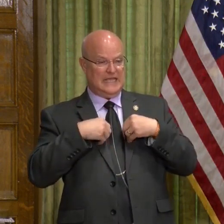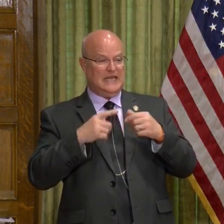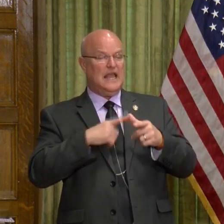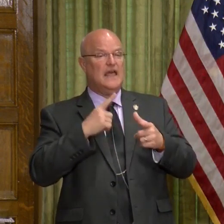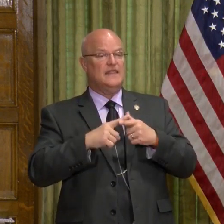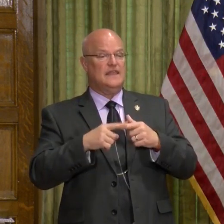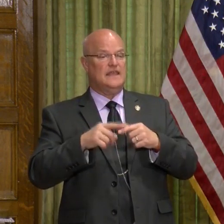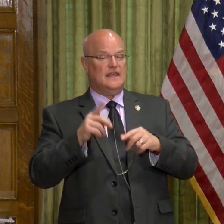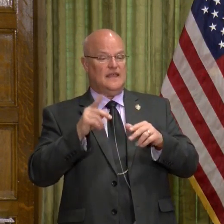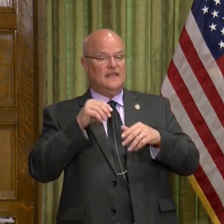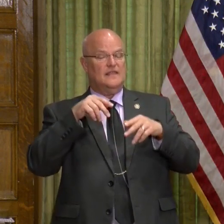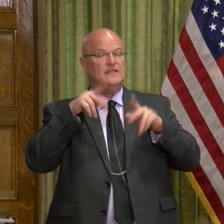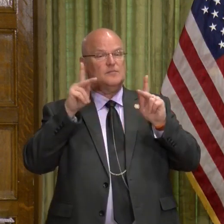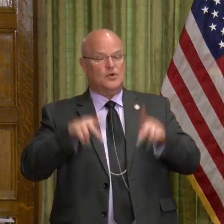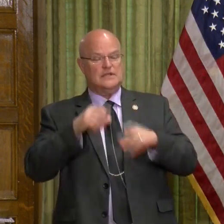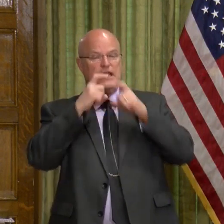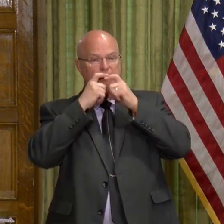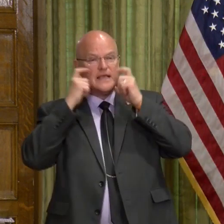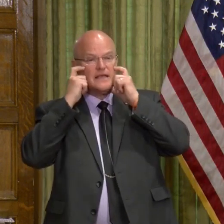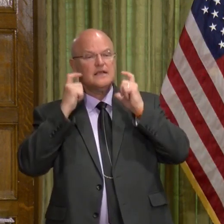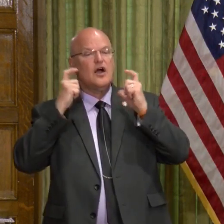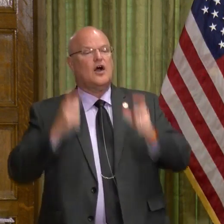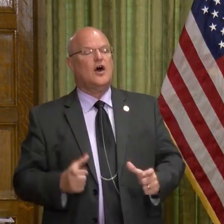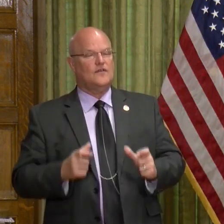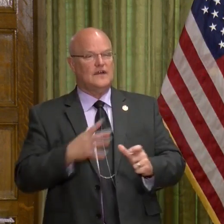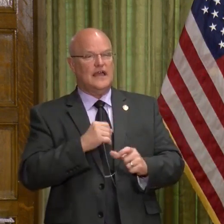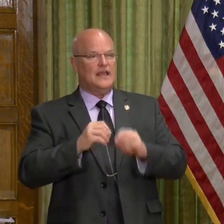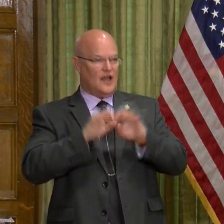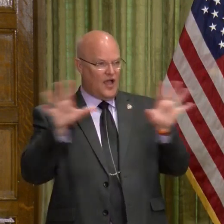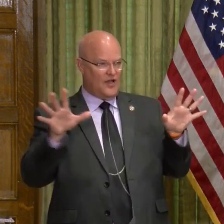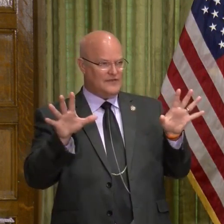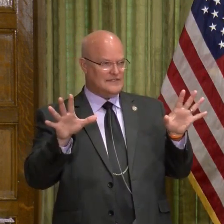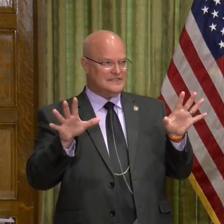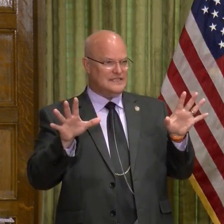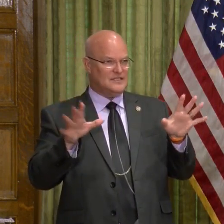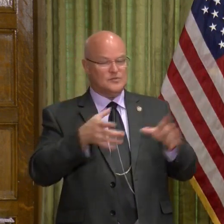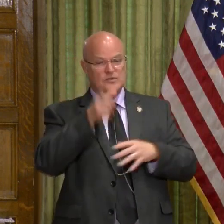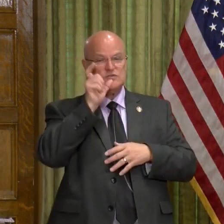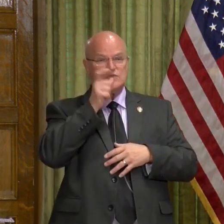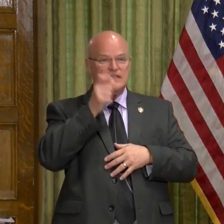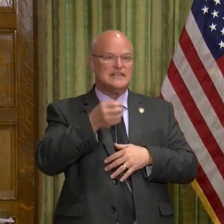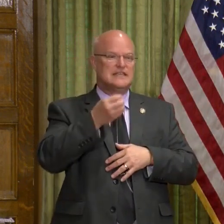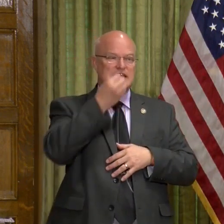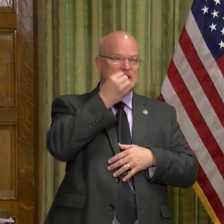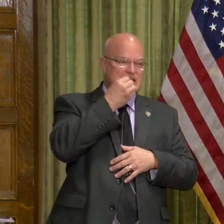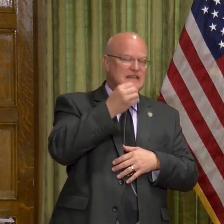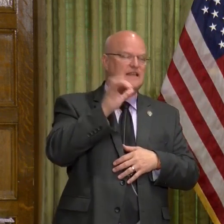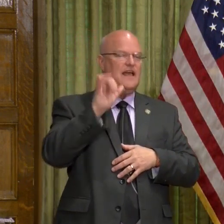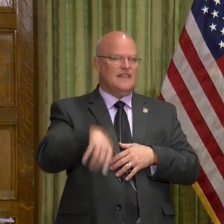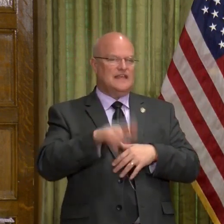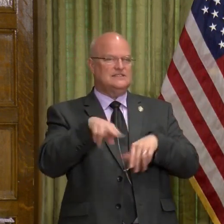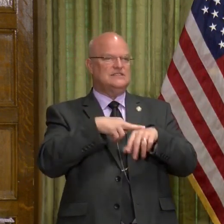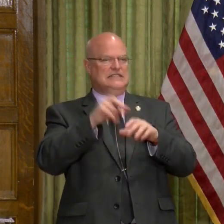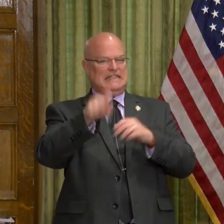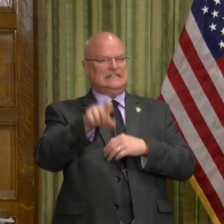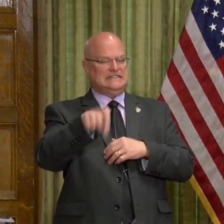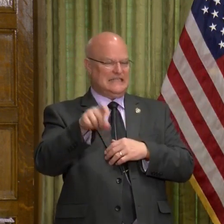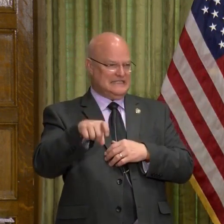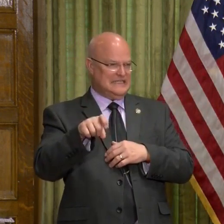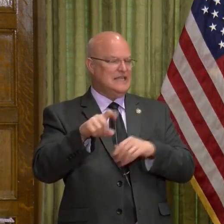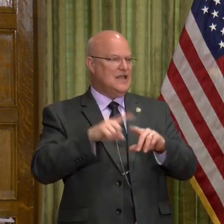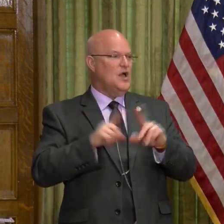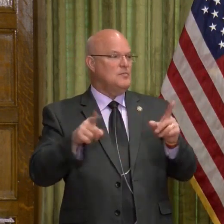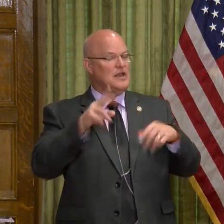then the patron can take the mask off. And obviously, you're going to be drinking and eating. And so that is just a necessity.